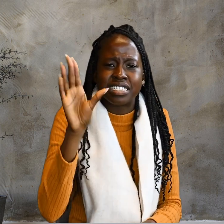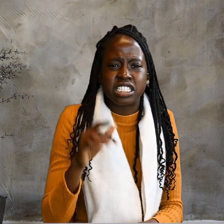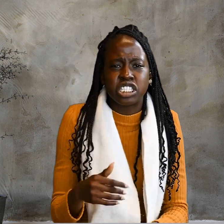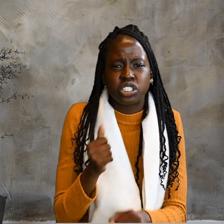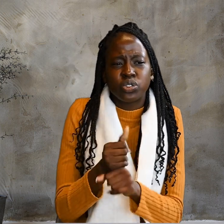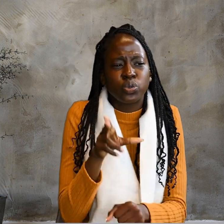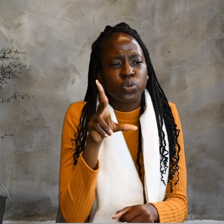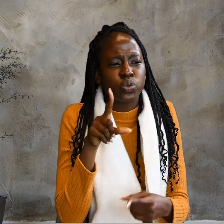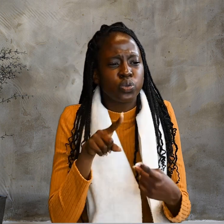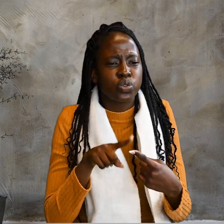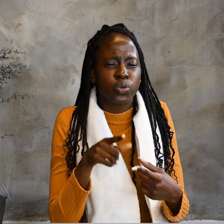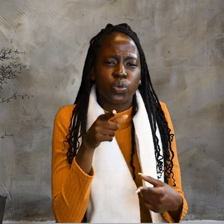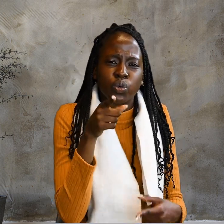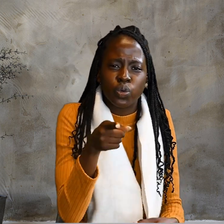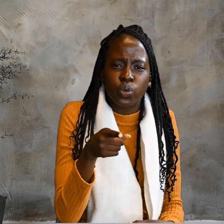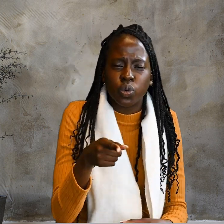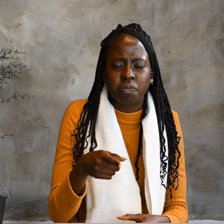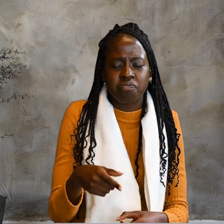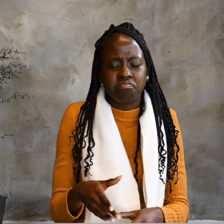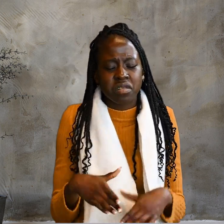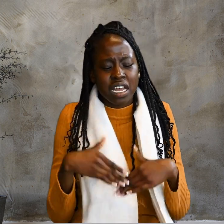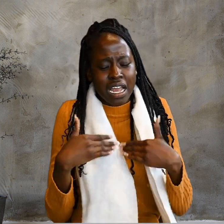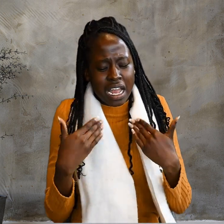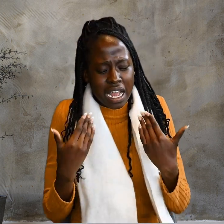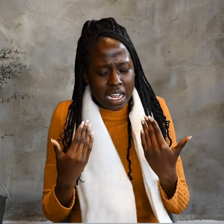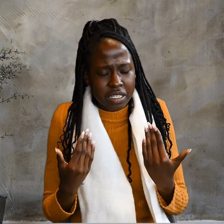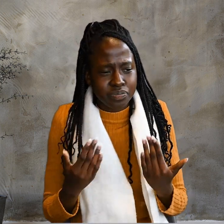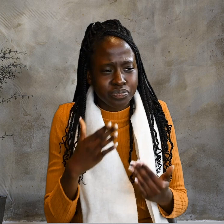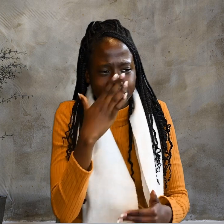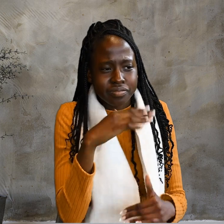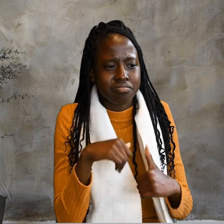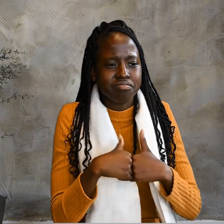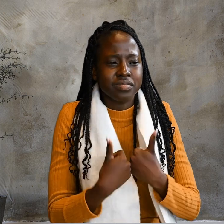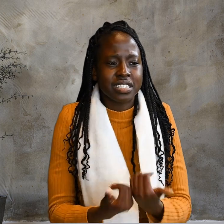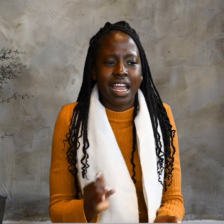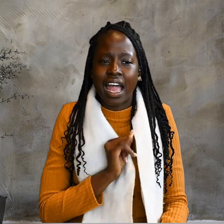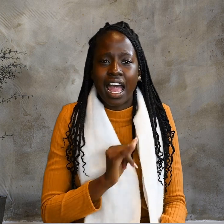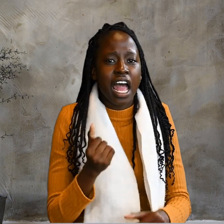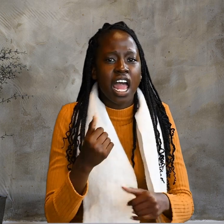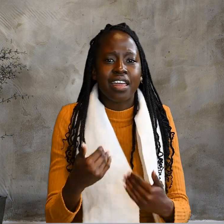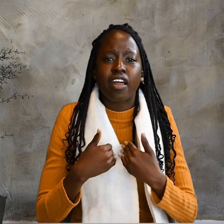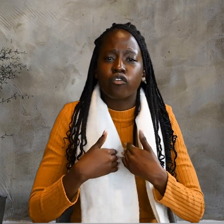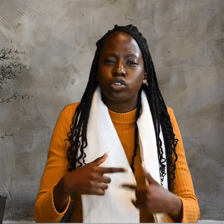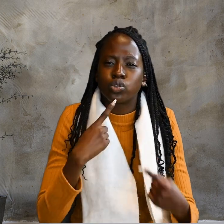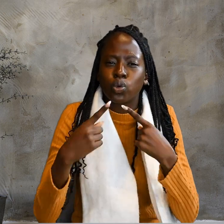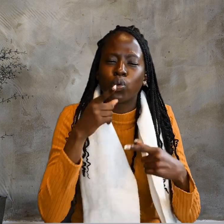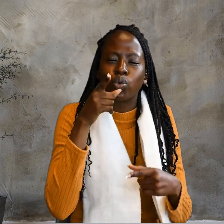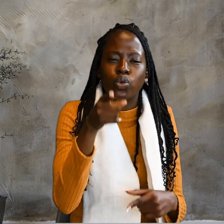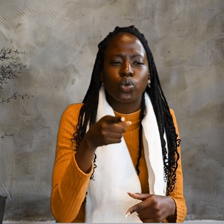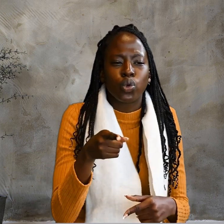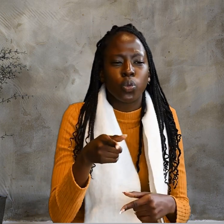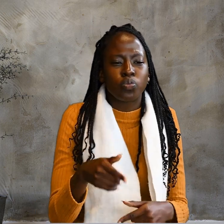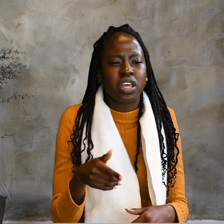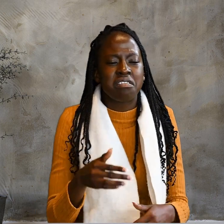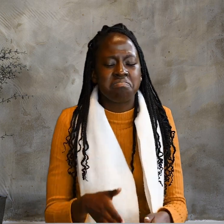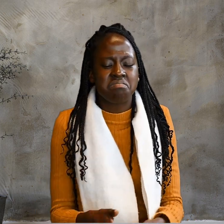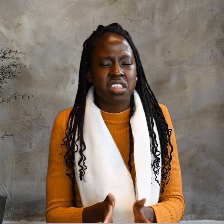open your eyes? He answered, I told you already, and you did not listen.